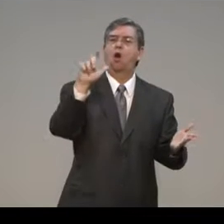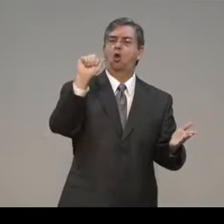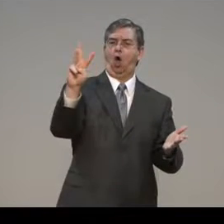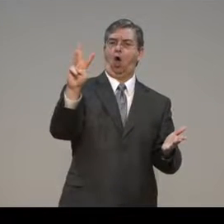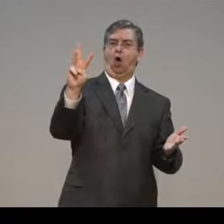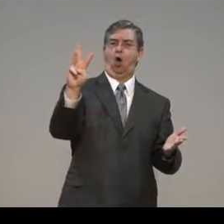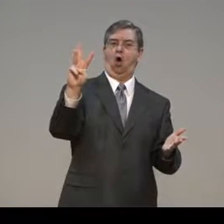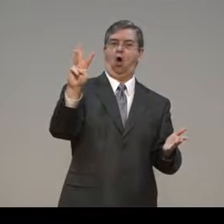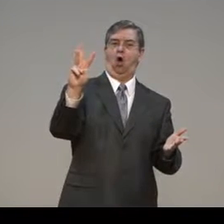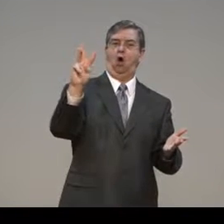the law.